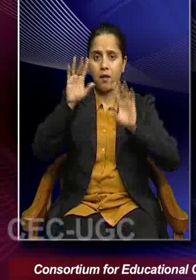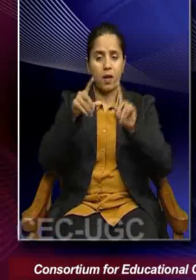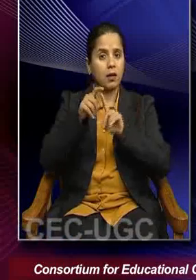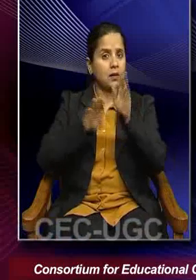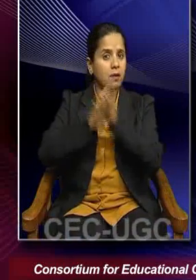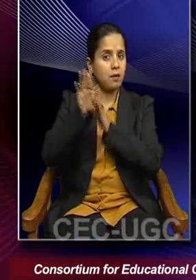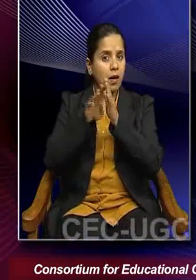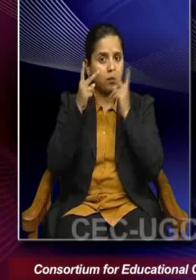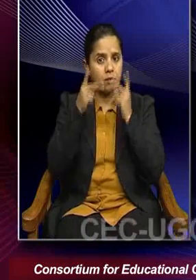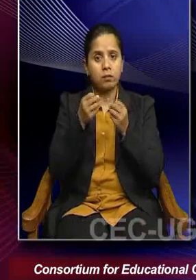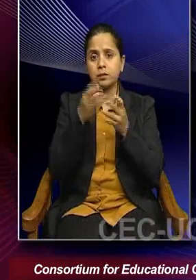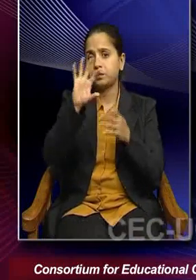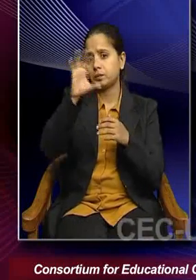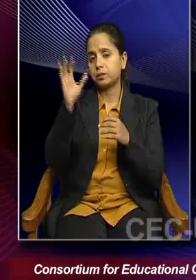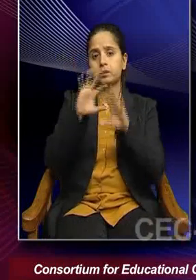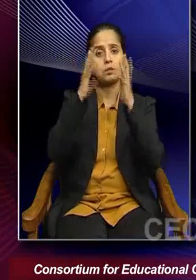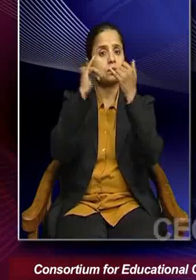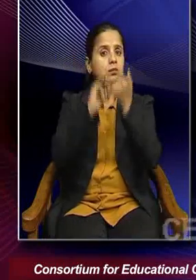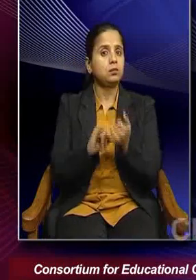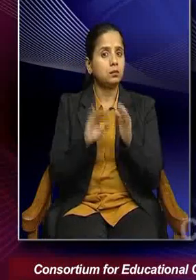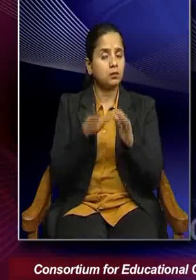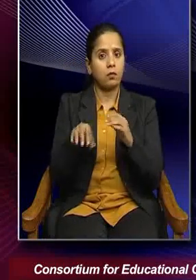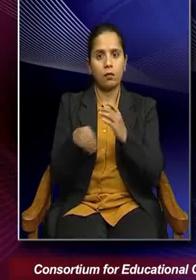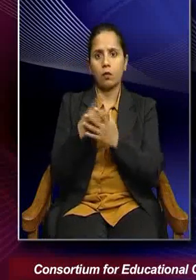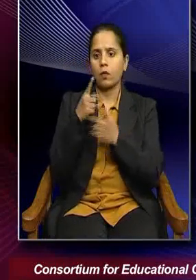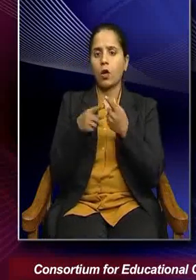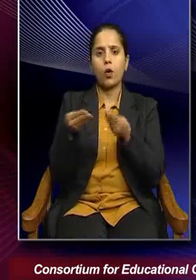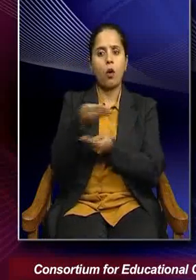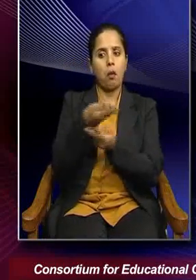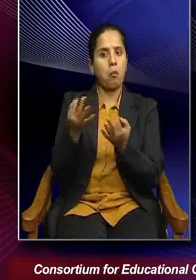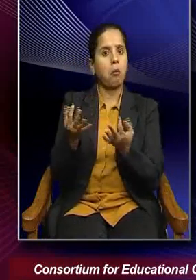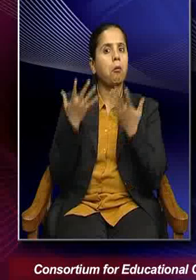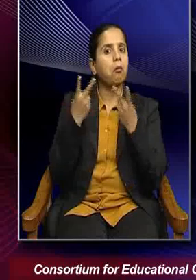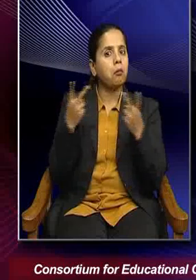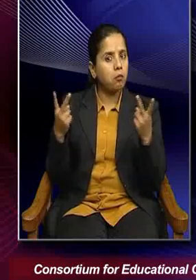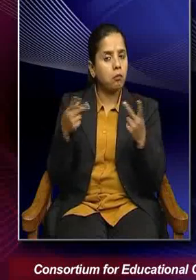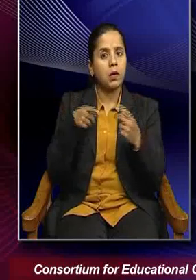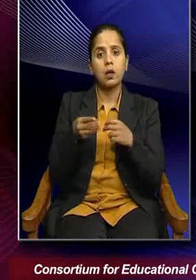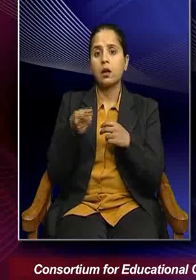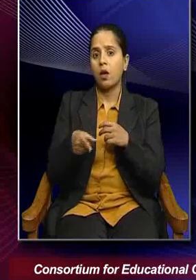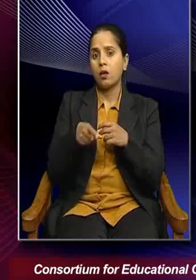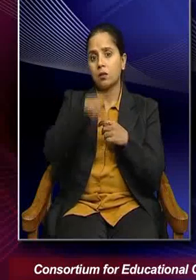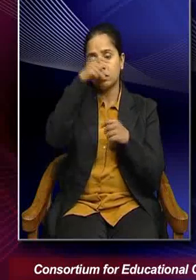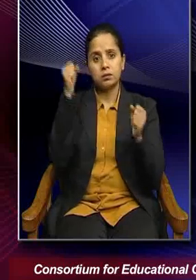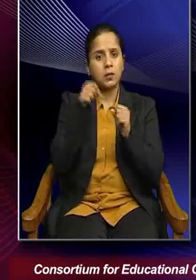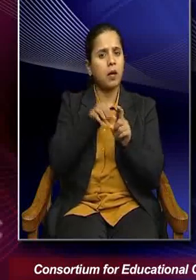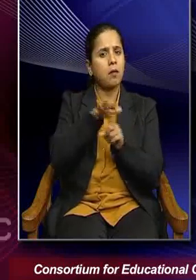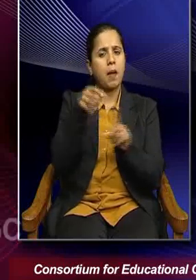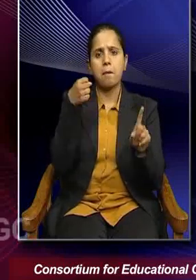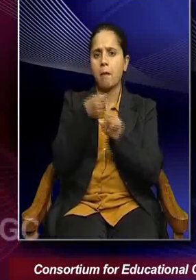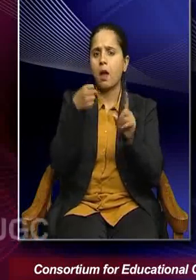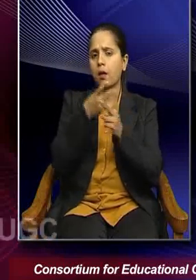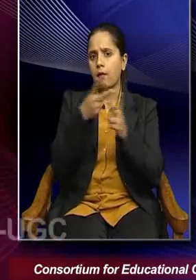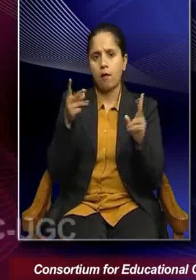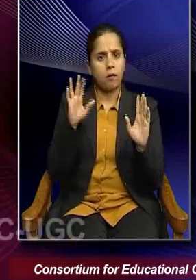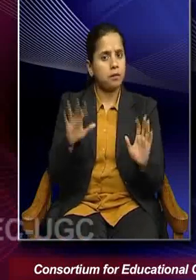wise, know, there are a lot of countries in global south, which are emerging economies. And climate is actually impacting everyone in different ways,